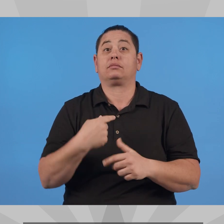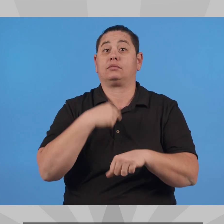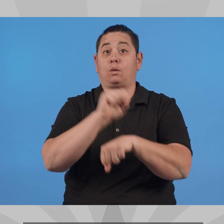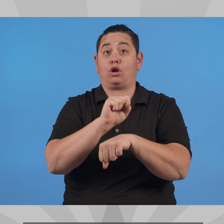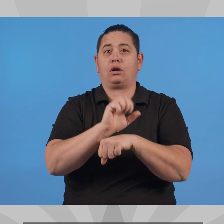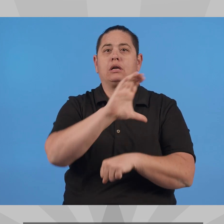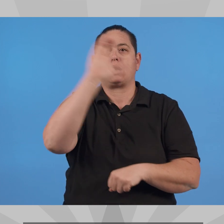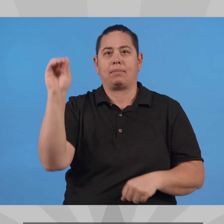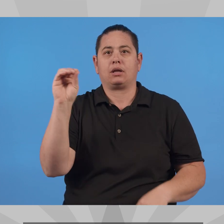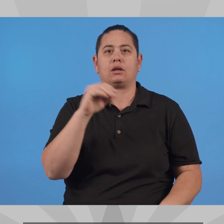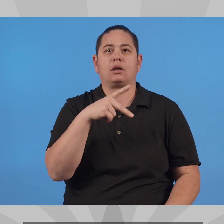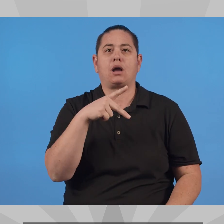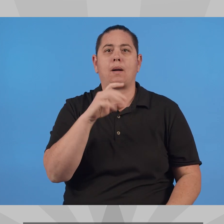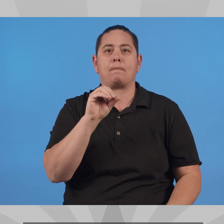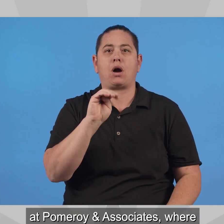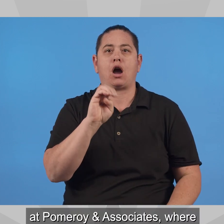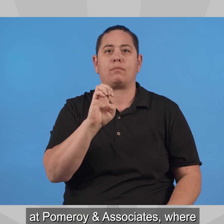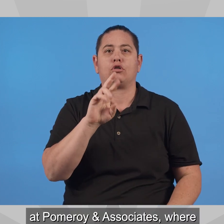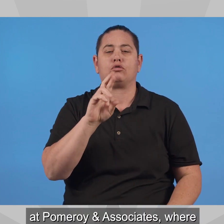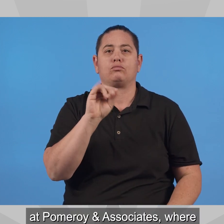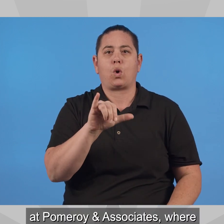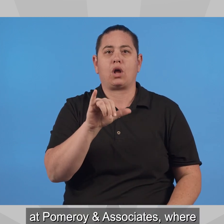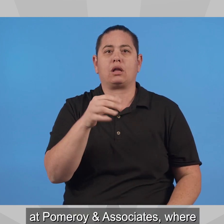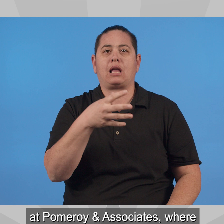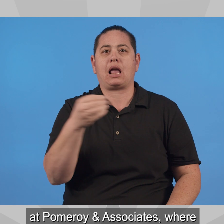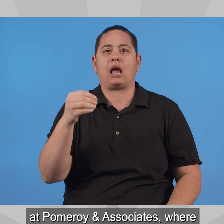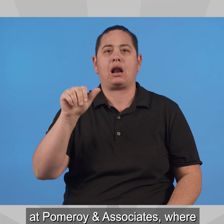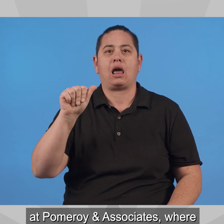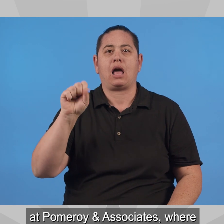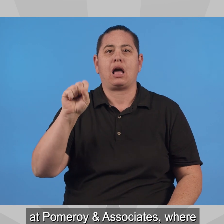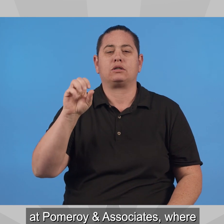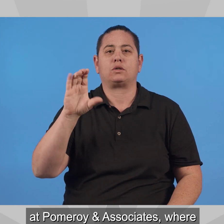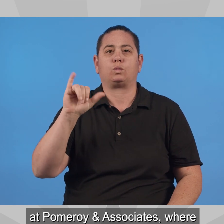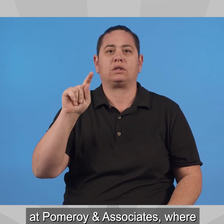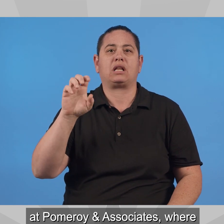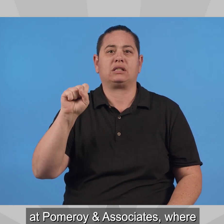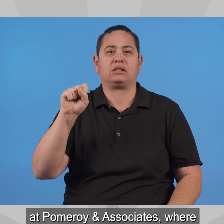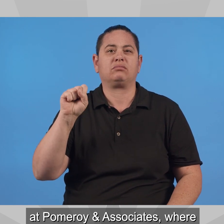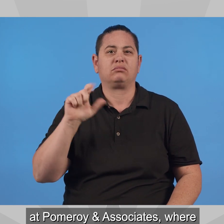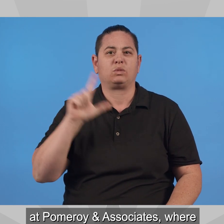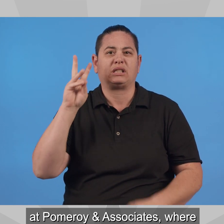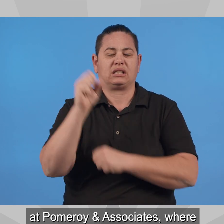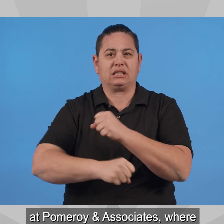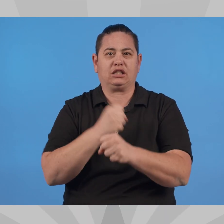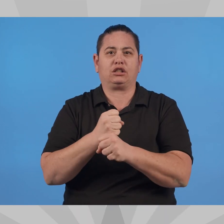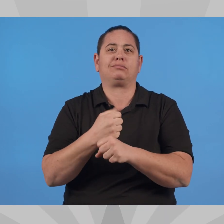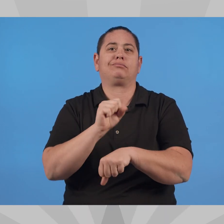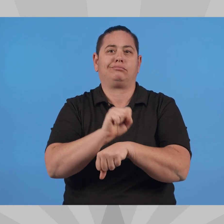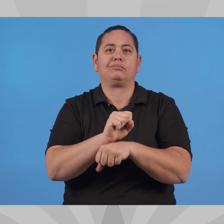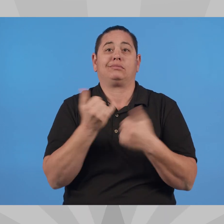I am the director for new business at Pomeroy & Associates, where I have worked for 26 years.